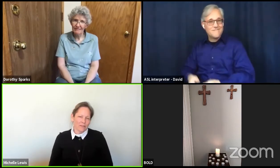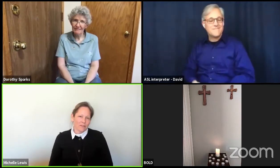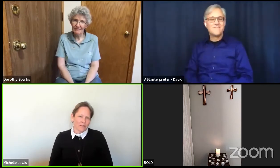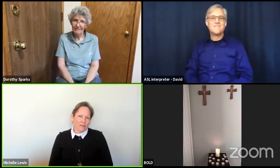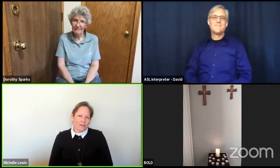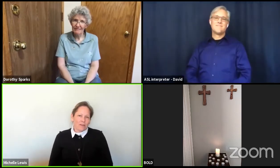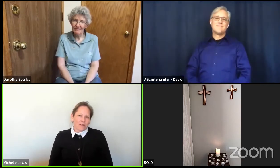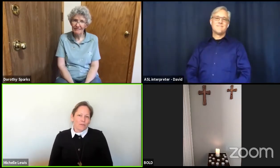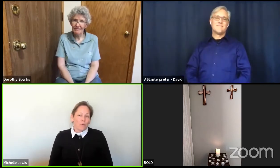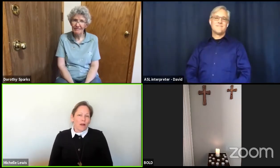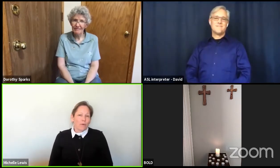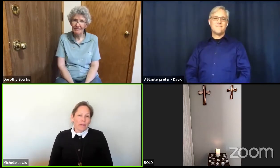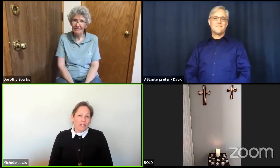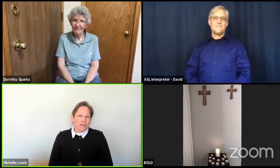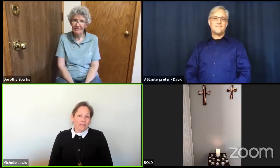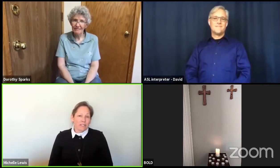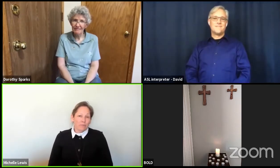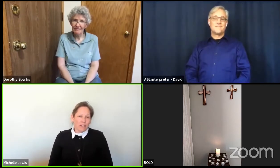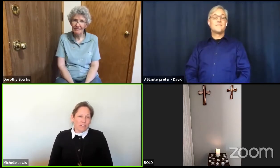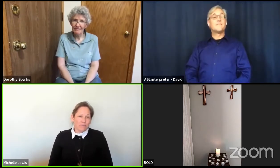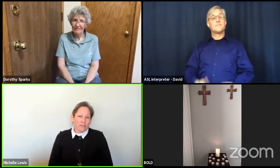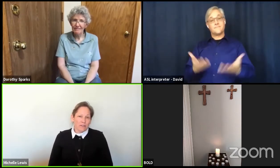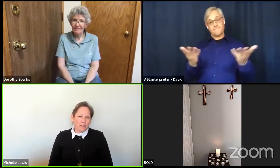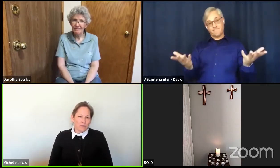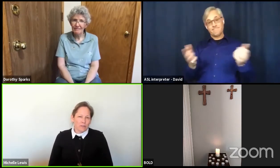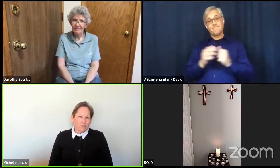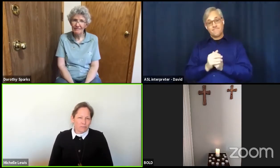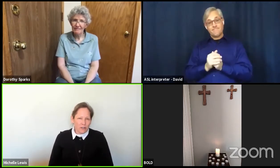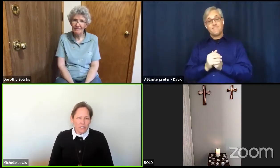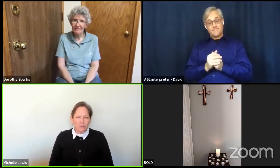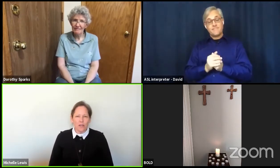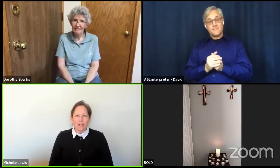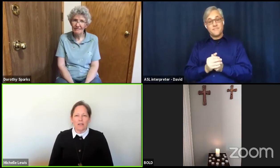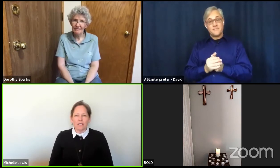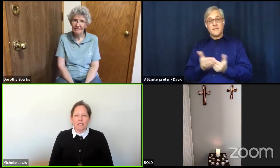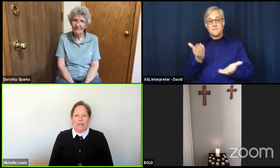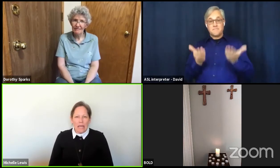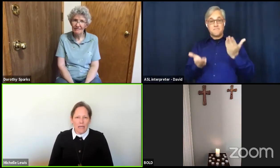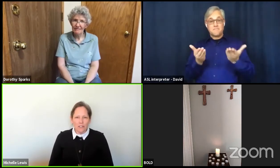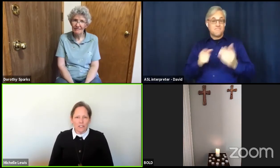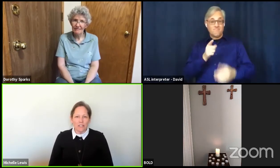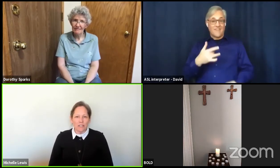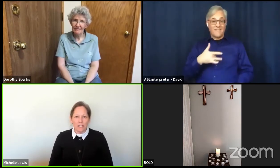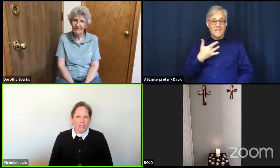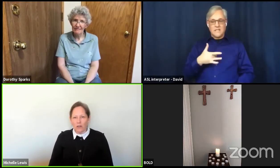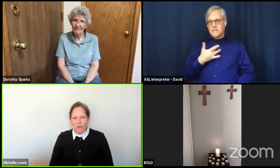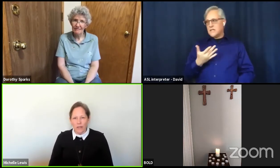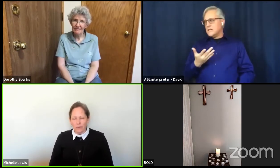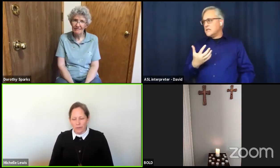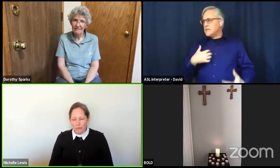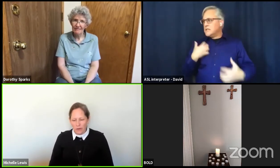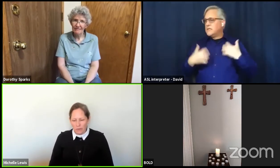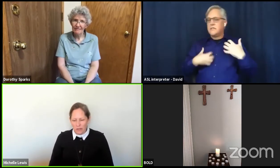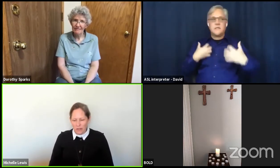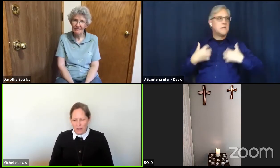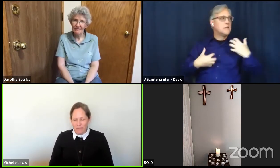So while many of us may feel sort of frustrated and anxious to get going with normal life again.